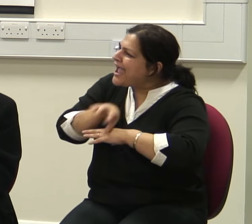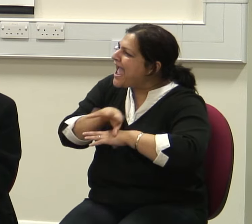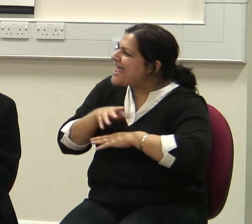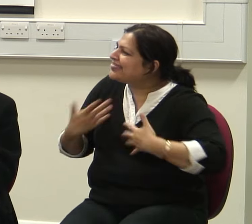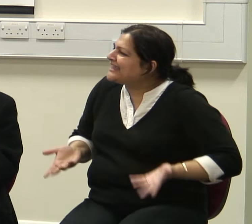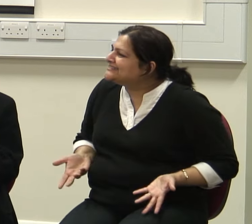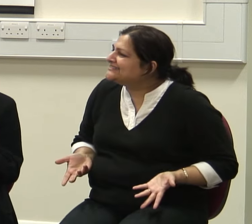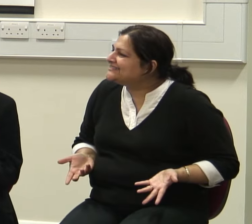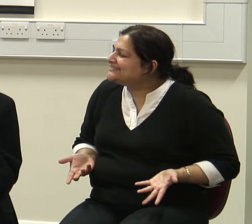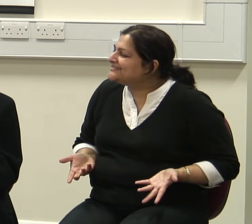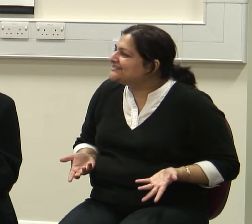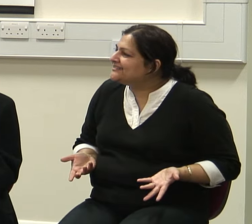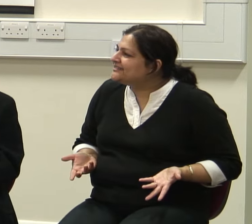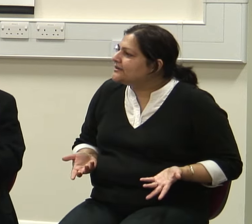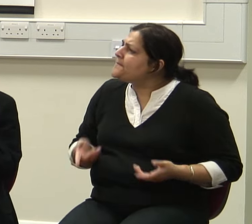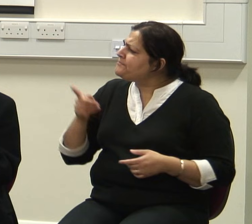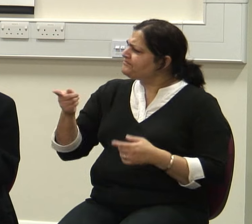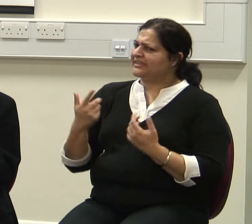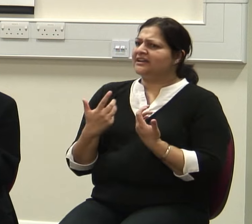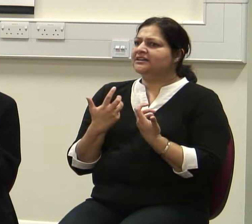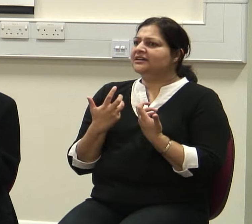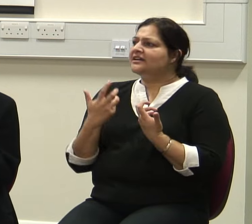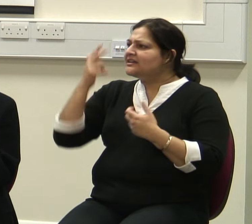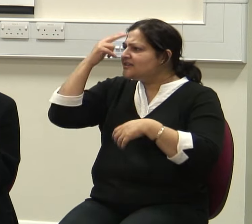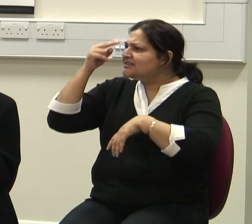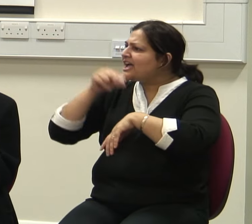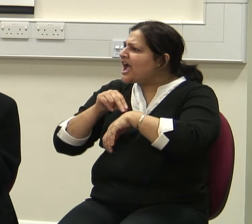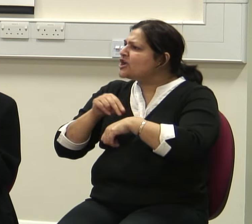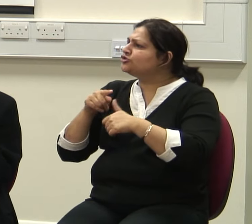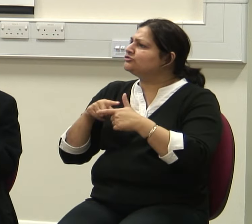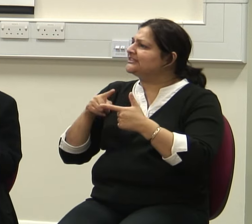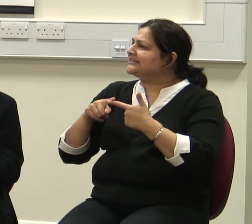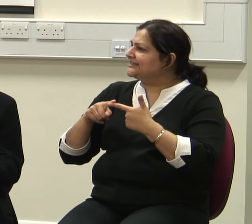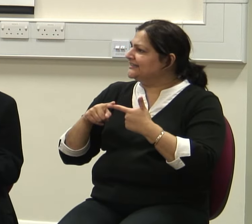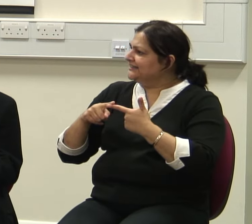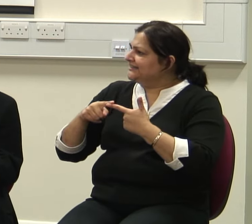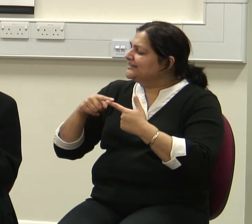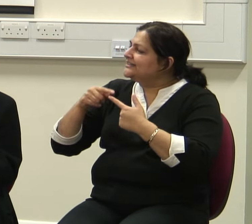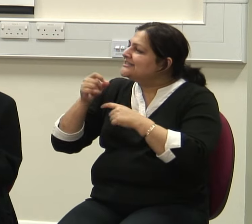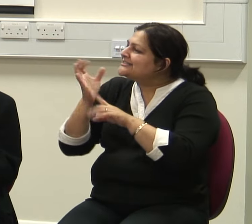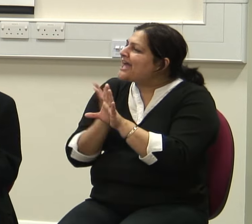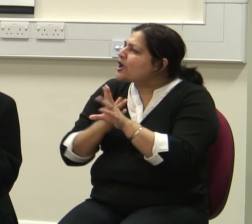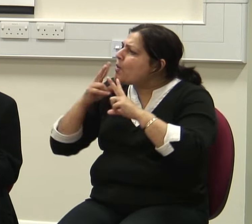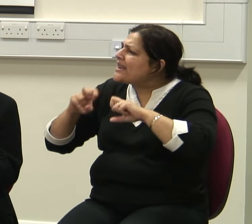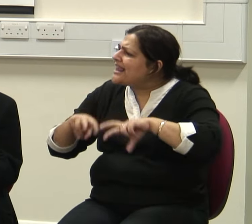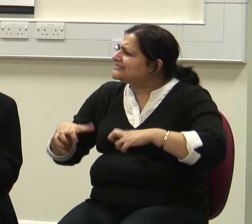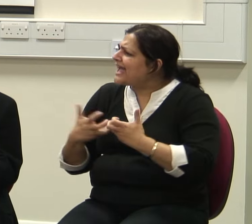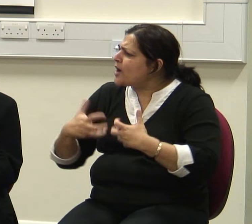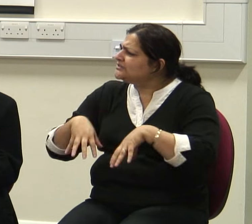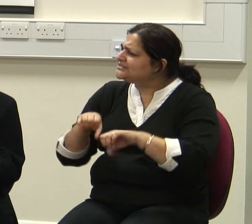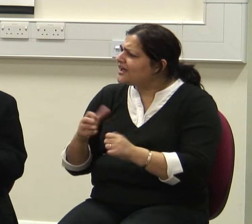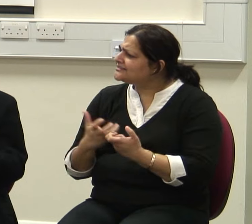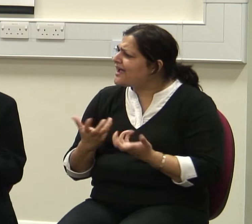the 19th century. What was, how did psychiatry, how did psychoanalysis come into being? So, we and these doctors had a lot of patients